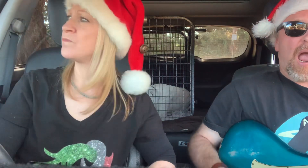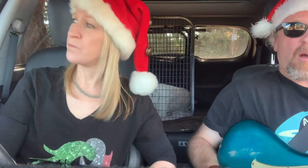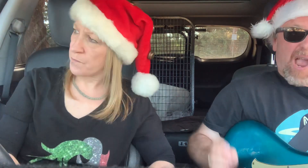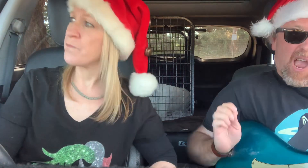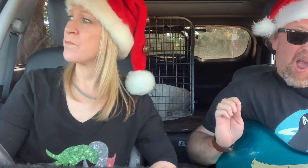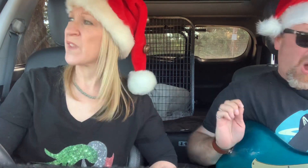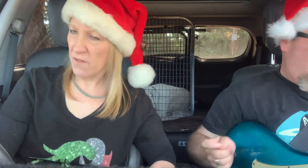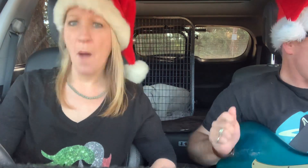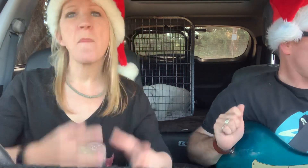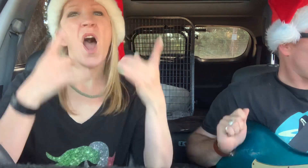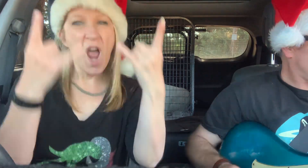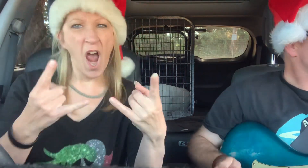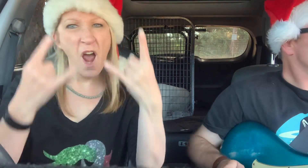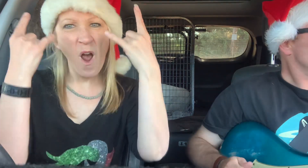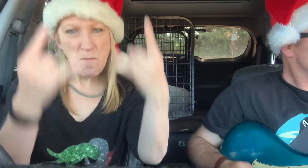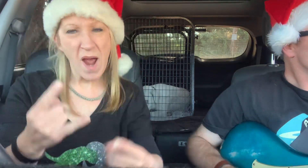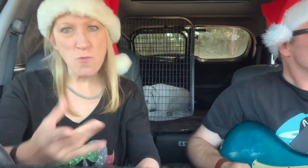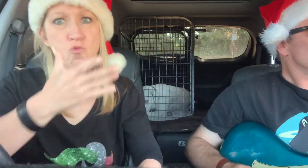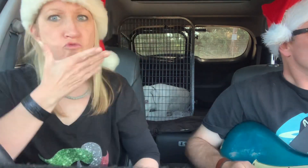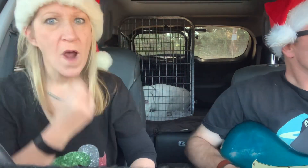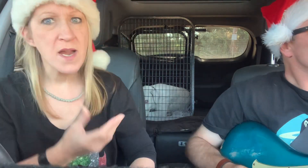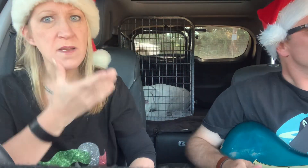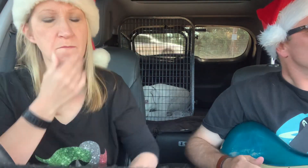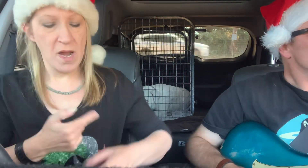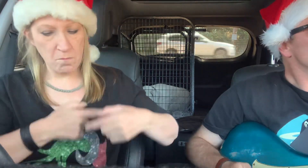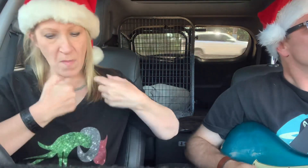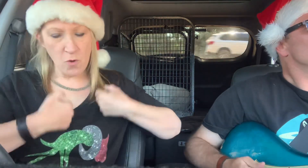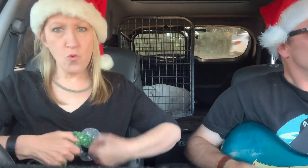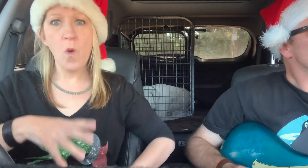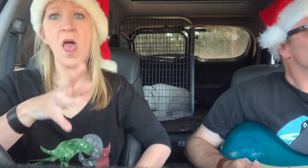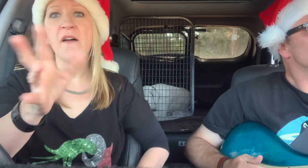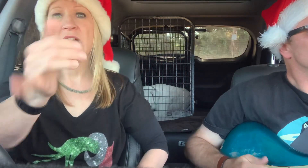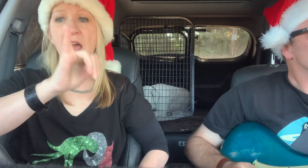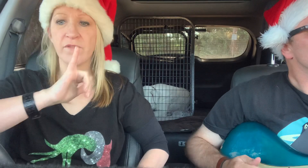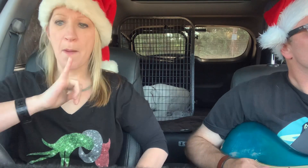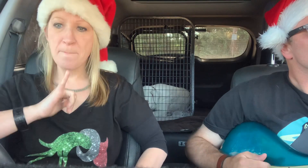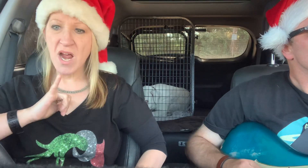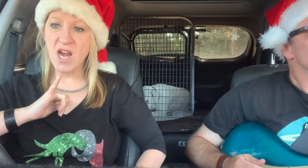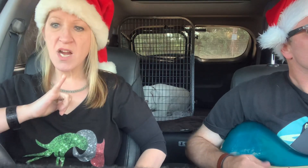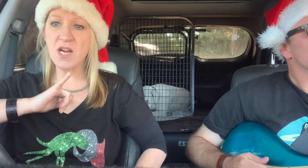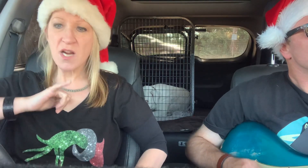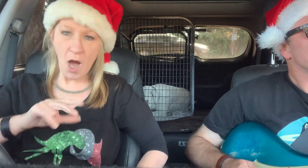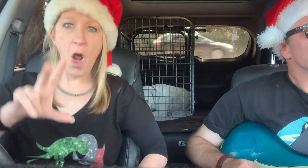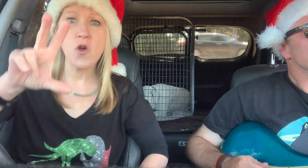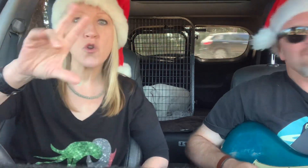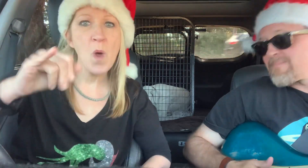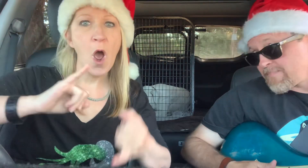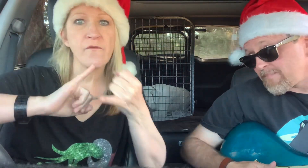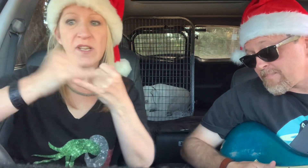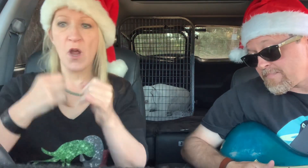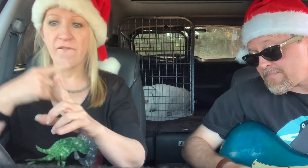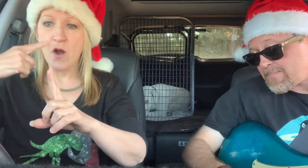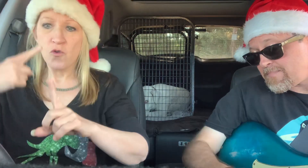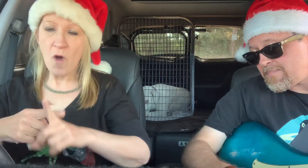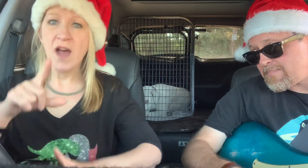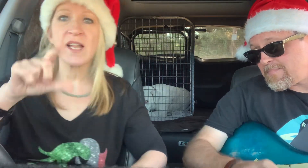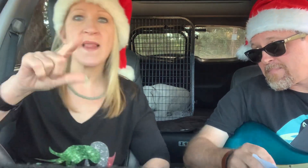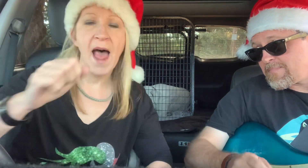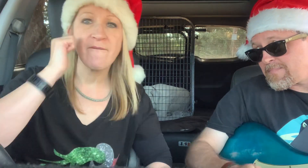On my hand in middle crates Of my truth of game to me Twelve silver crosses Eleven